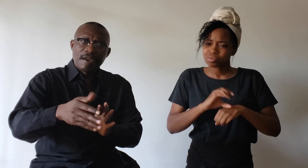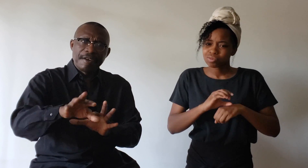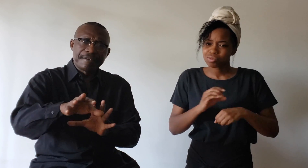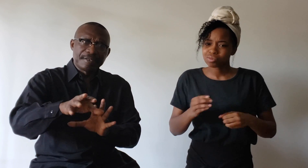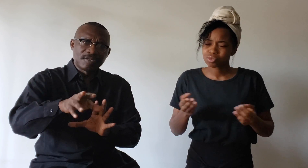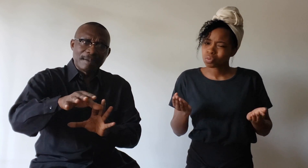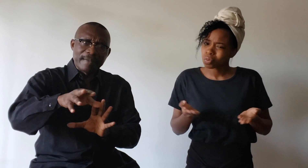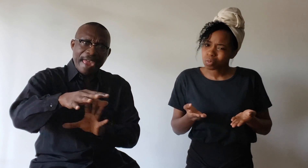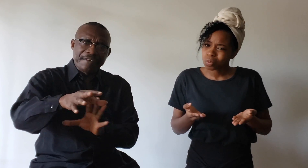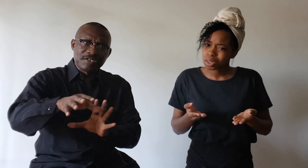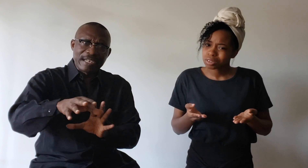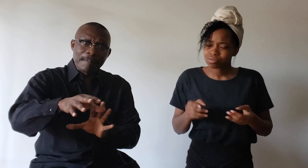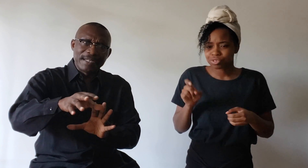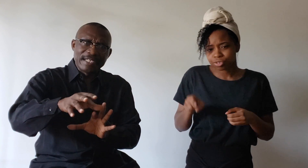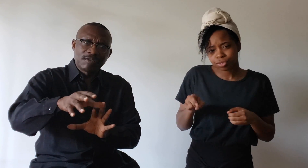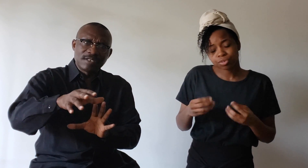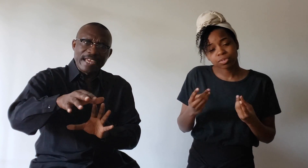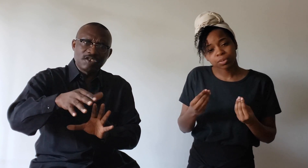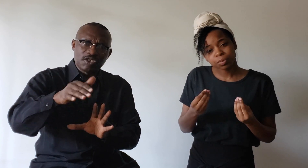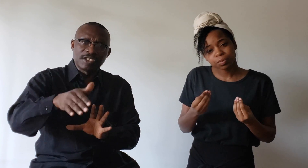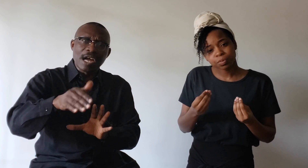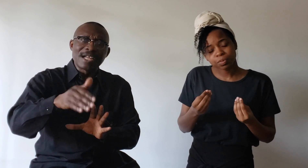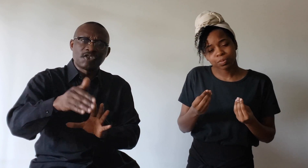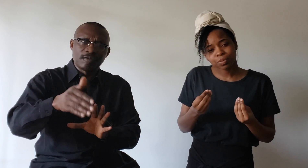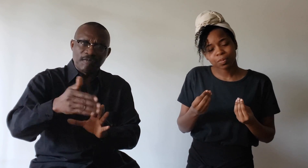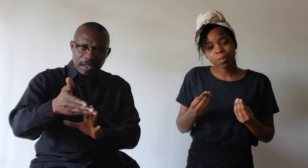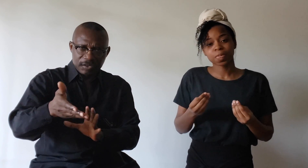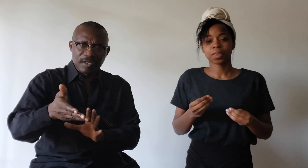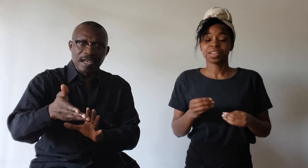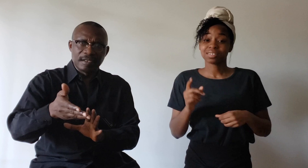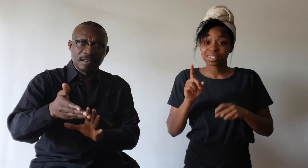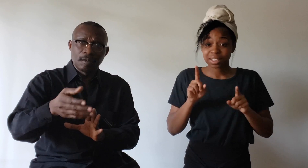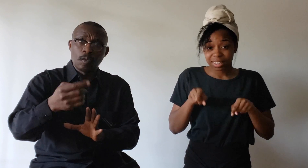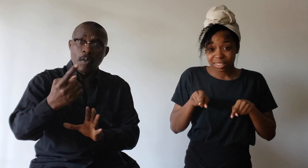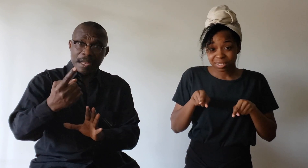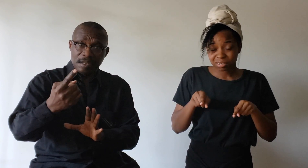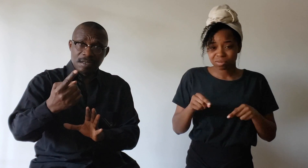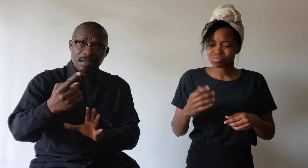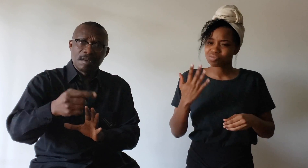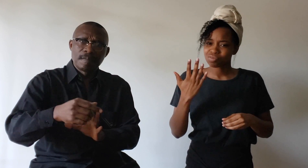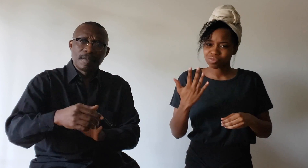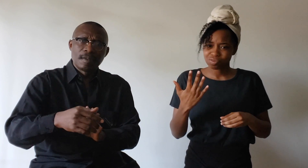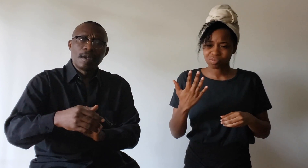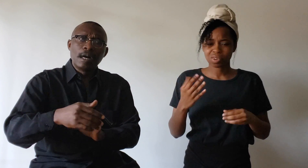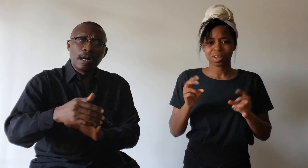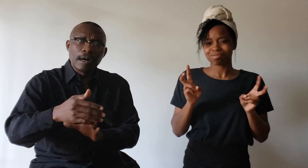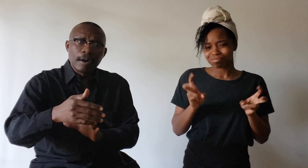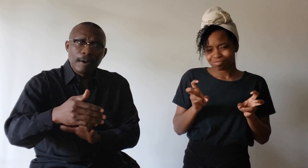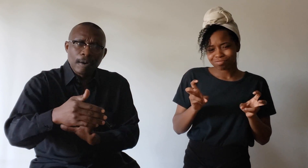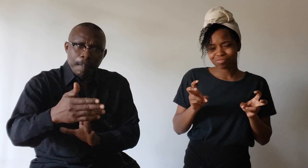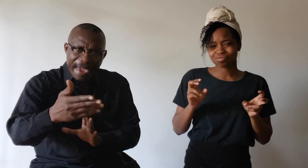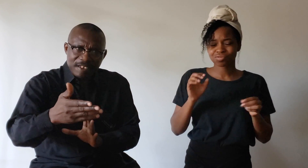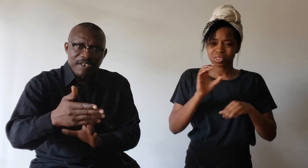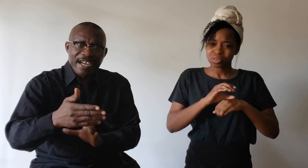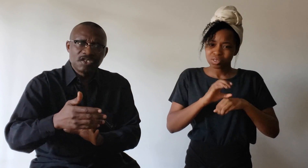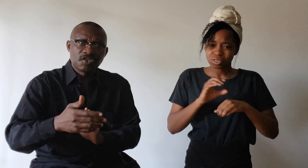here are some areas that I believe today's church ought to focus on. One, obey Christ.